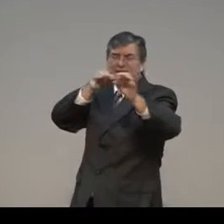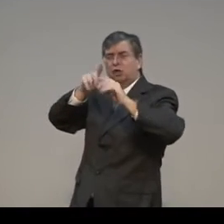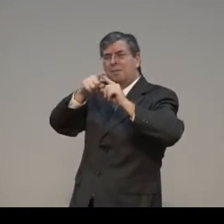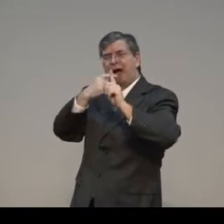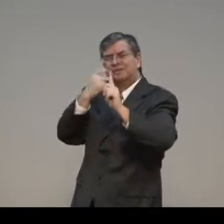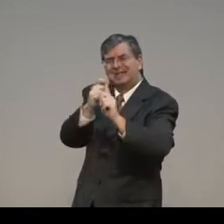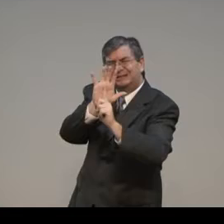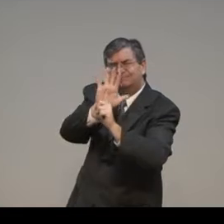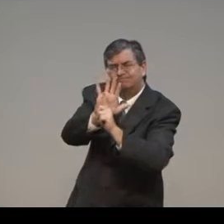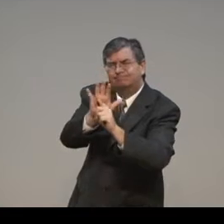differentiates